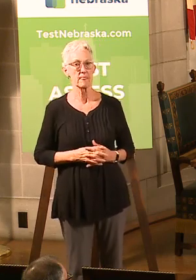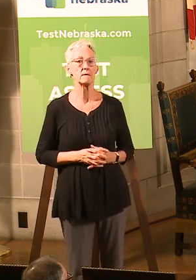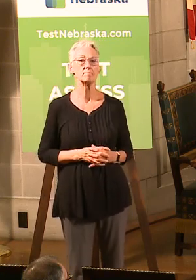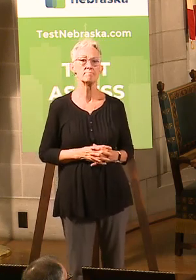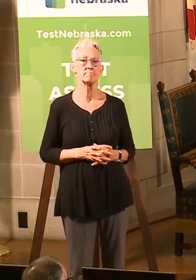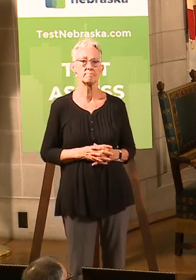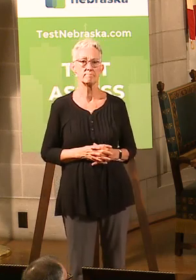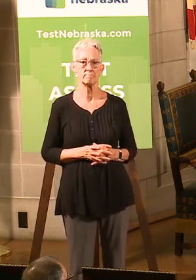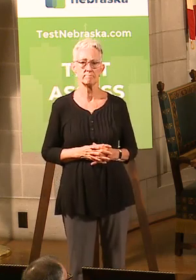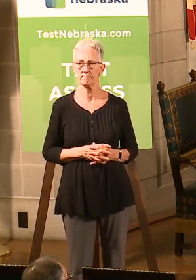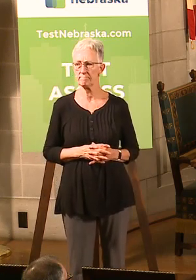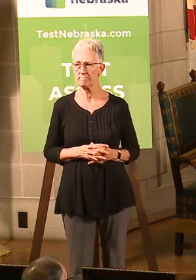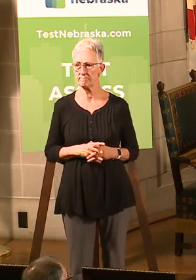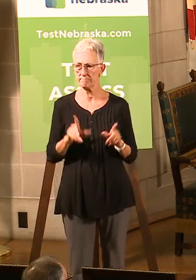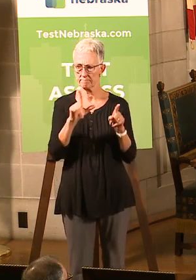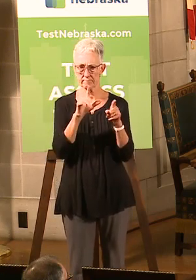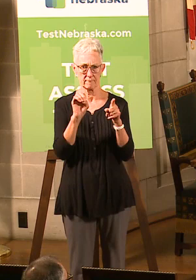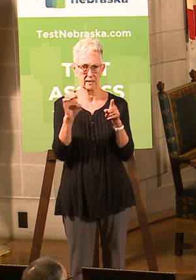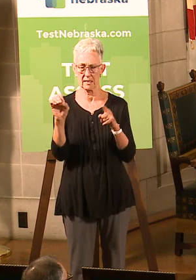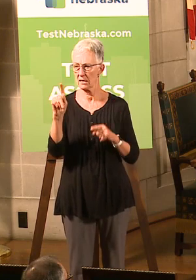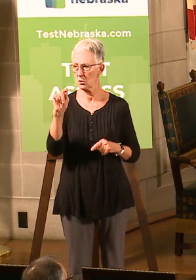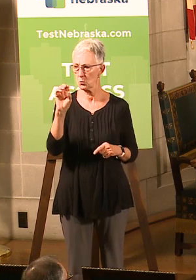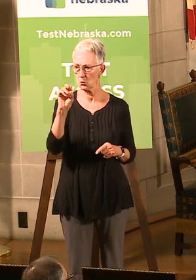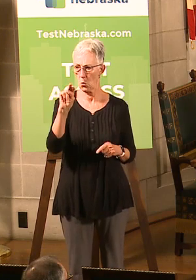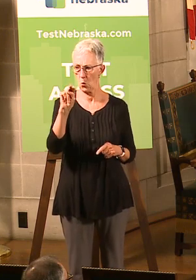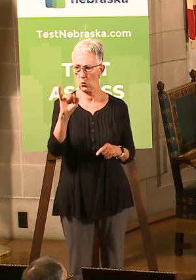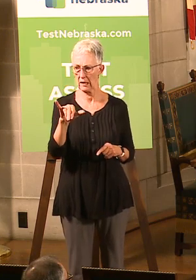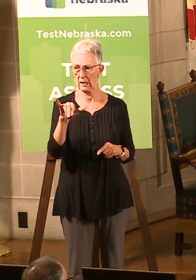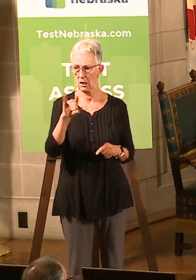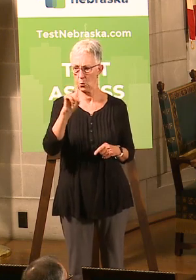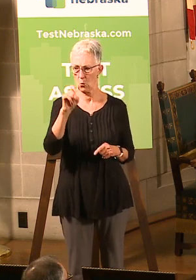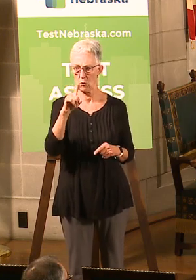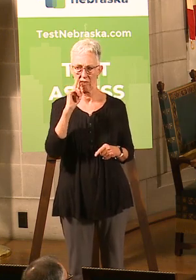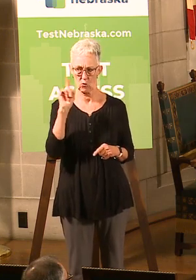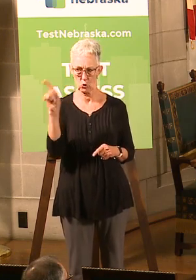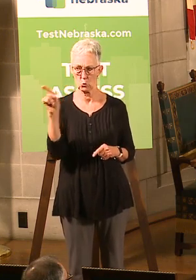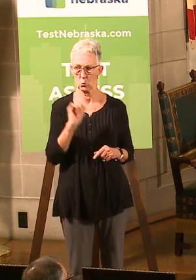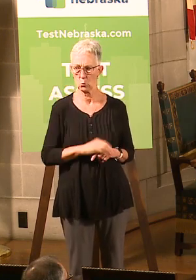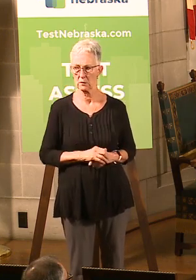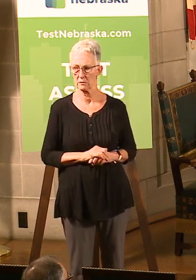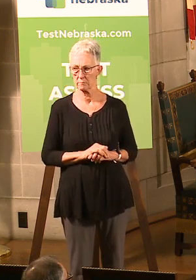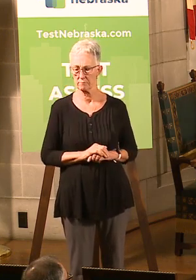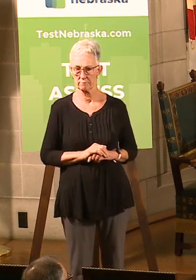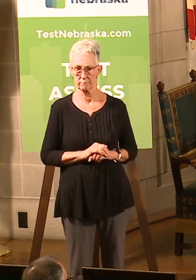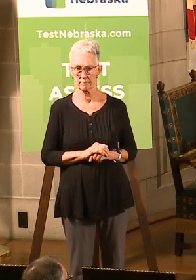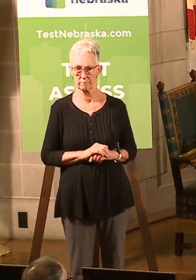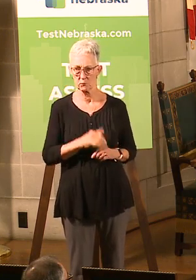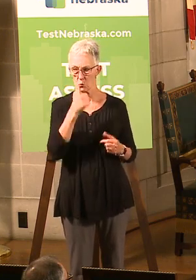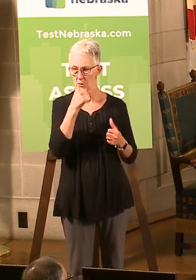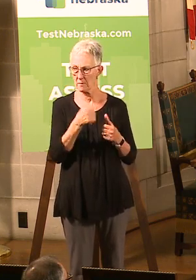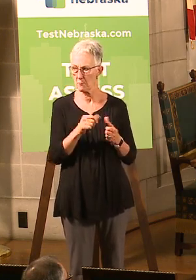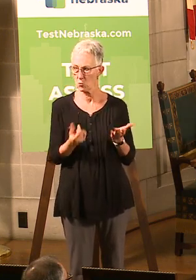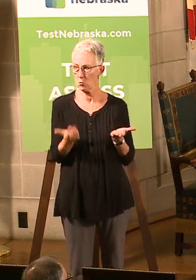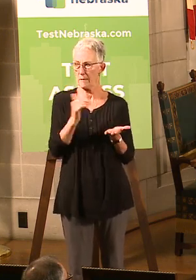Yeah, Lee. Tony, remember to repeat the question as we asked.